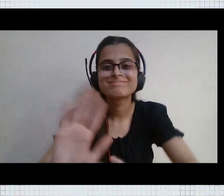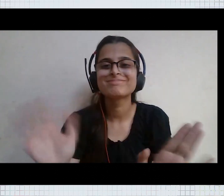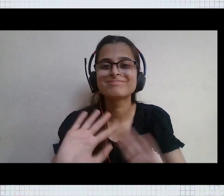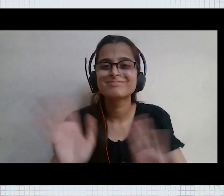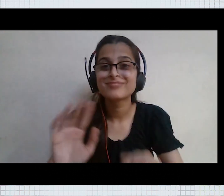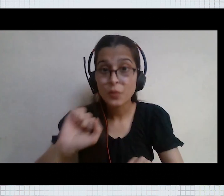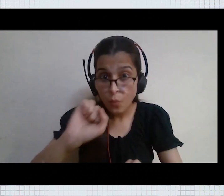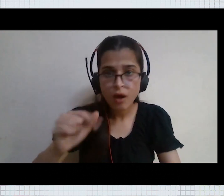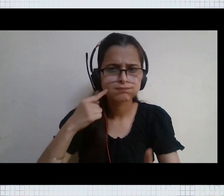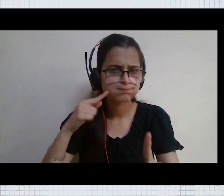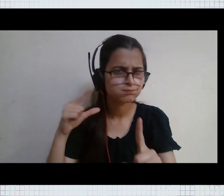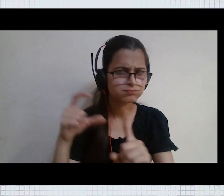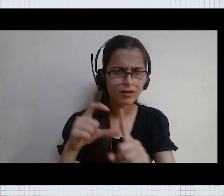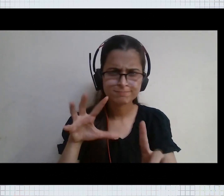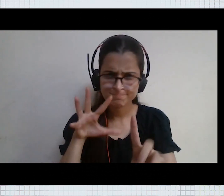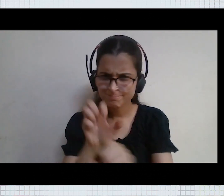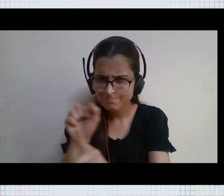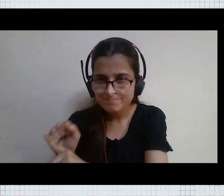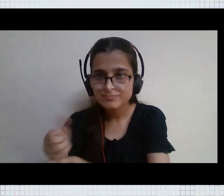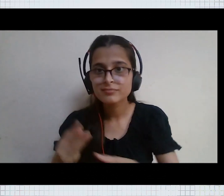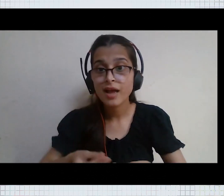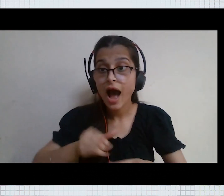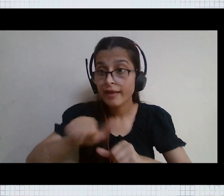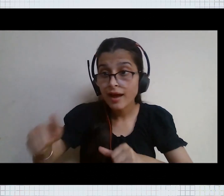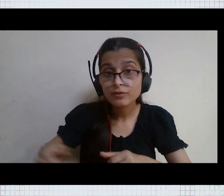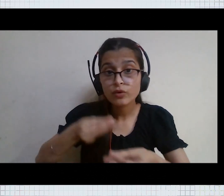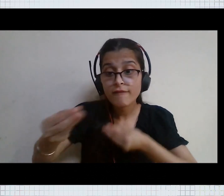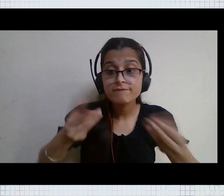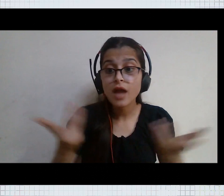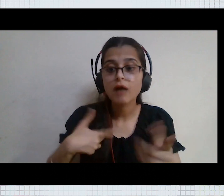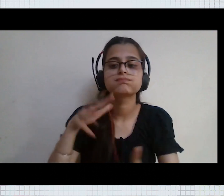you will only be identified by what you give to others